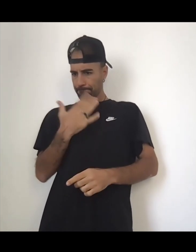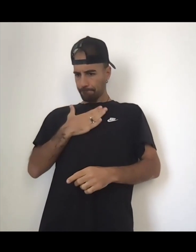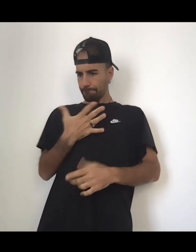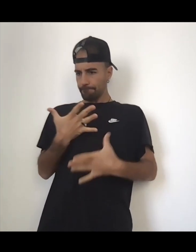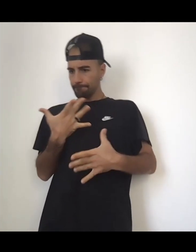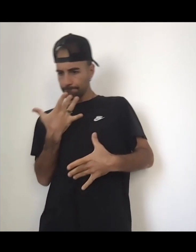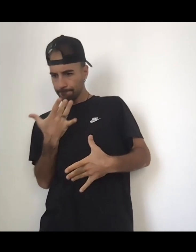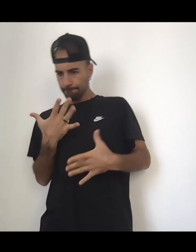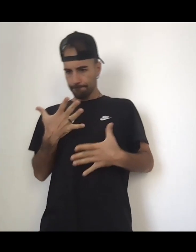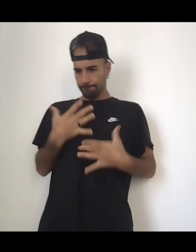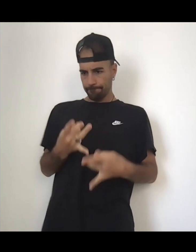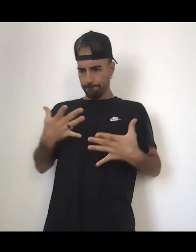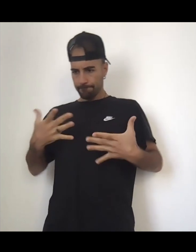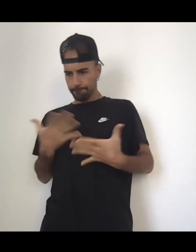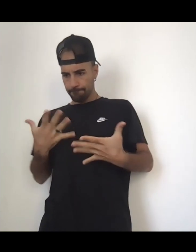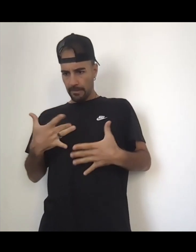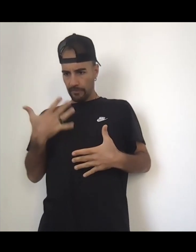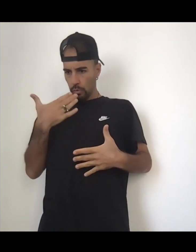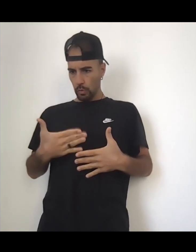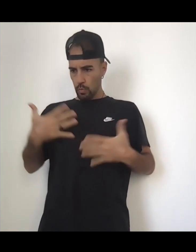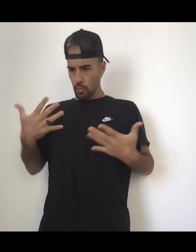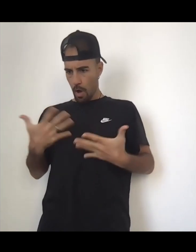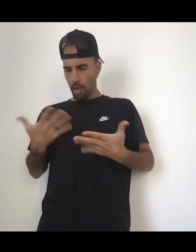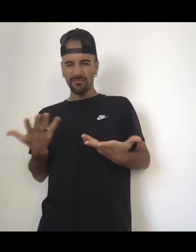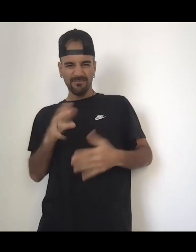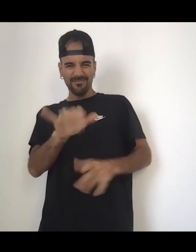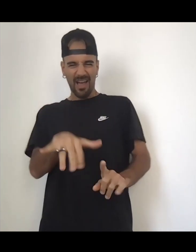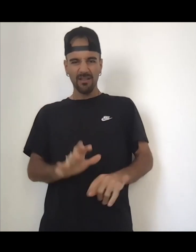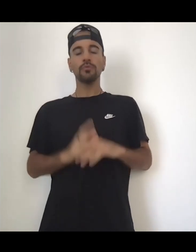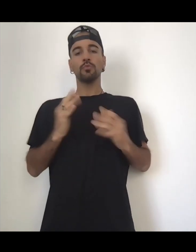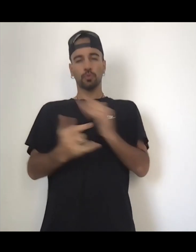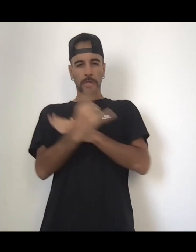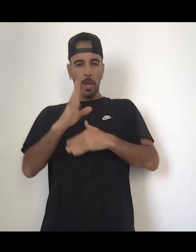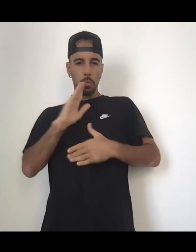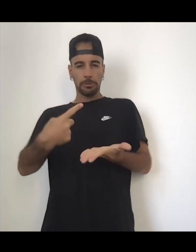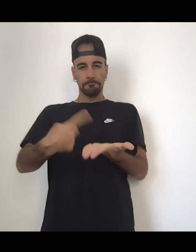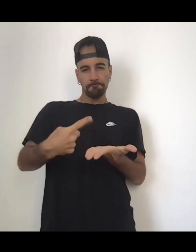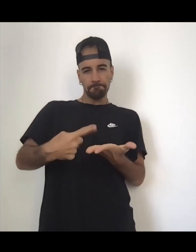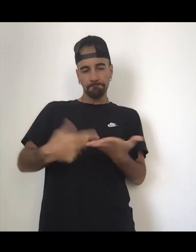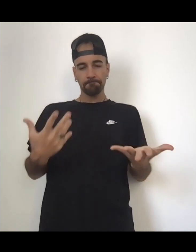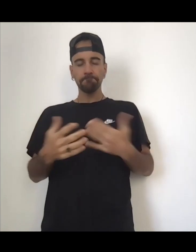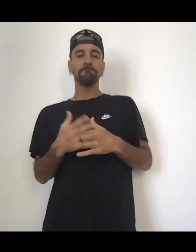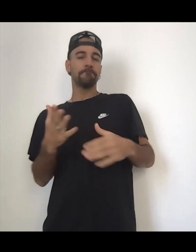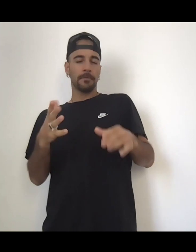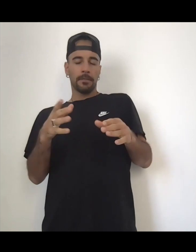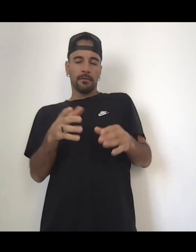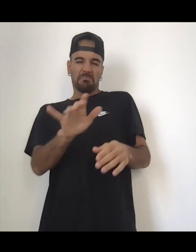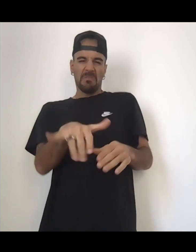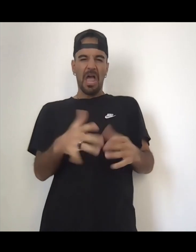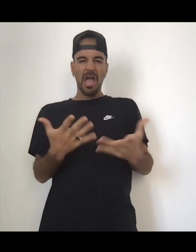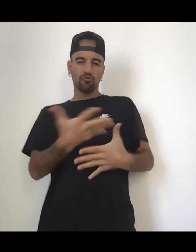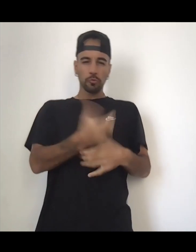just spirit. This is going to be a short episode again. I kind of like these short ones. And I'm supposed to call my favorite aunt.